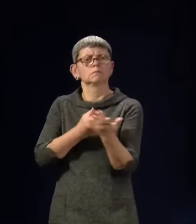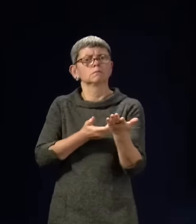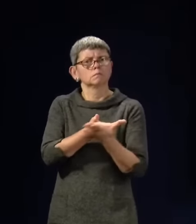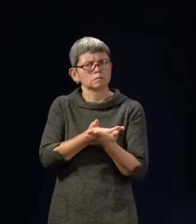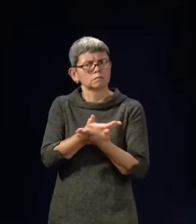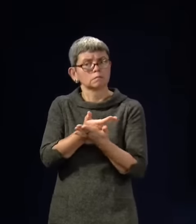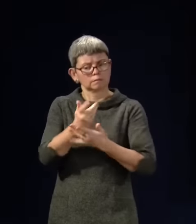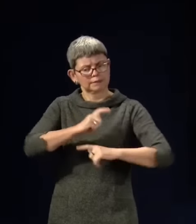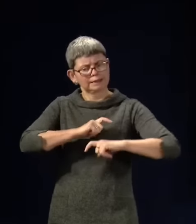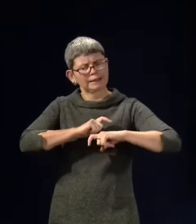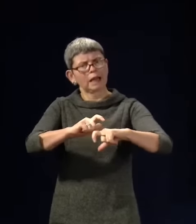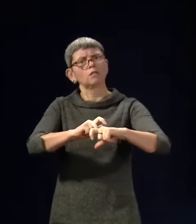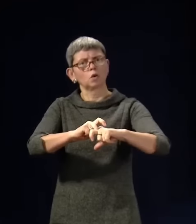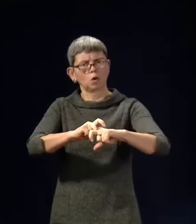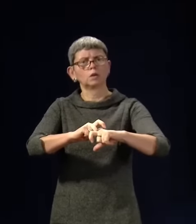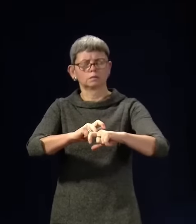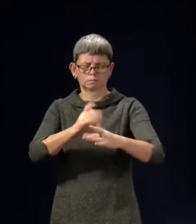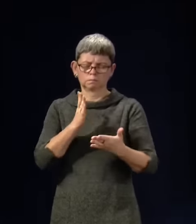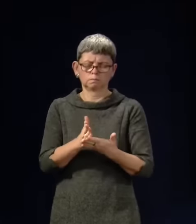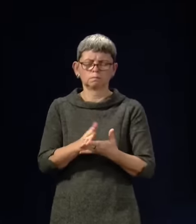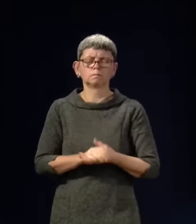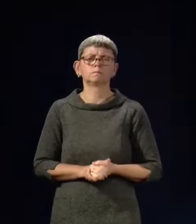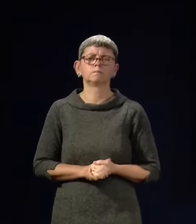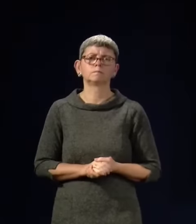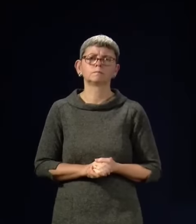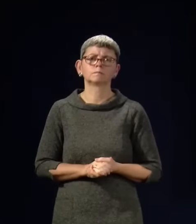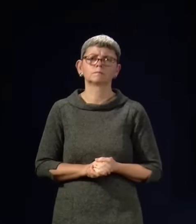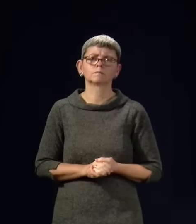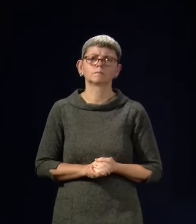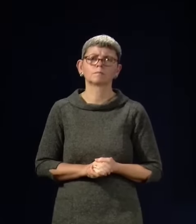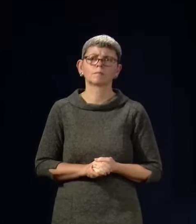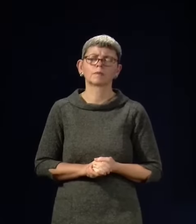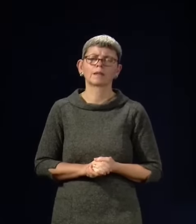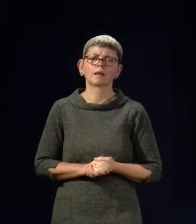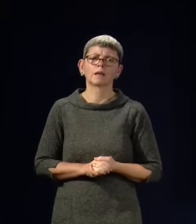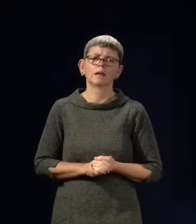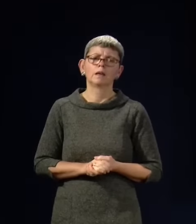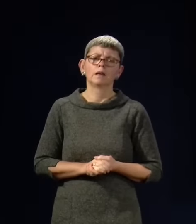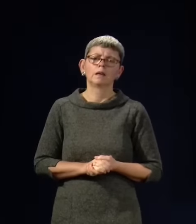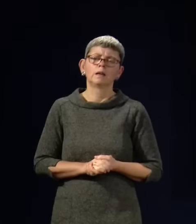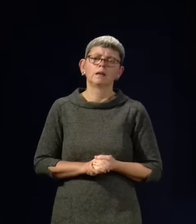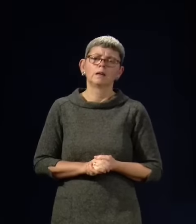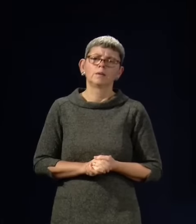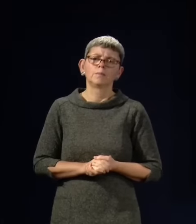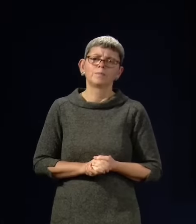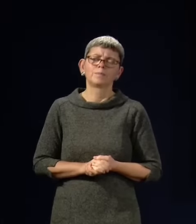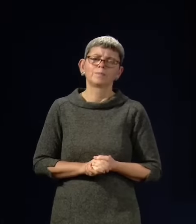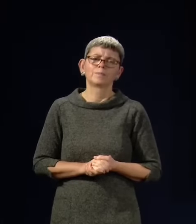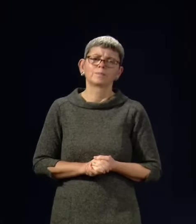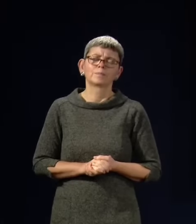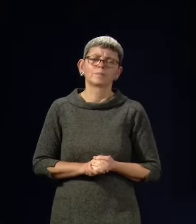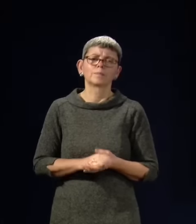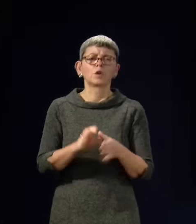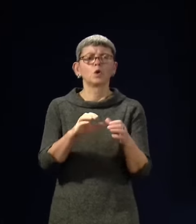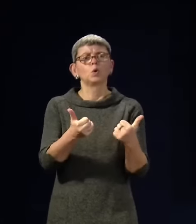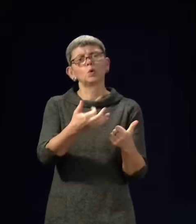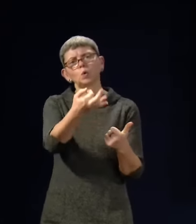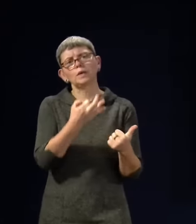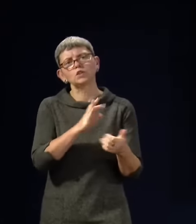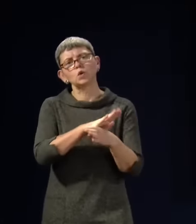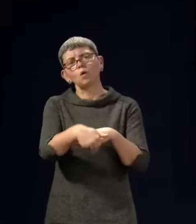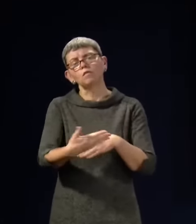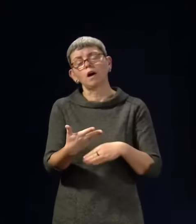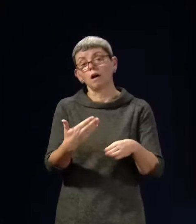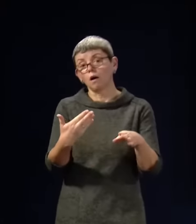meaningful dialogue will absolutely continue. In terms of, I think it was a really good question around workload and